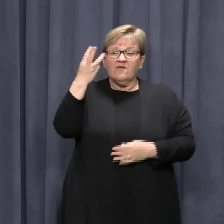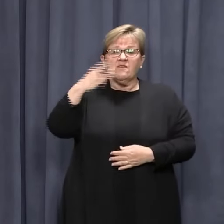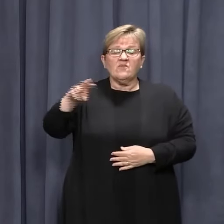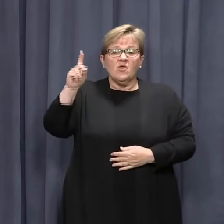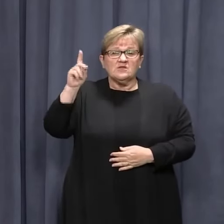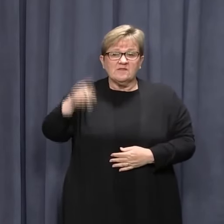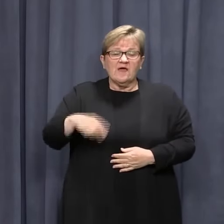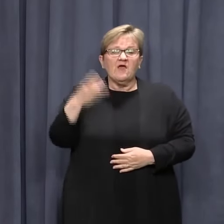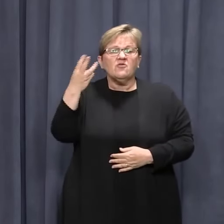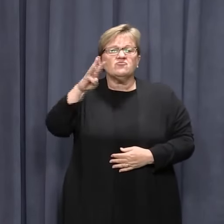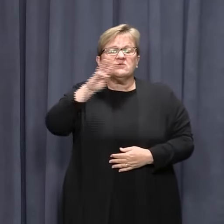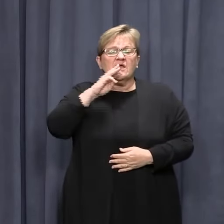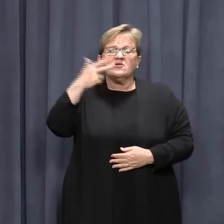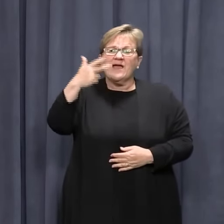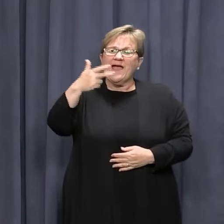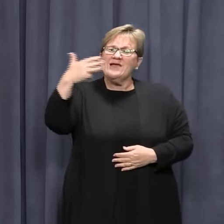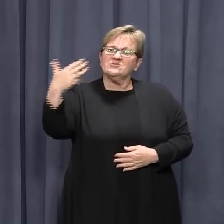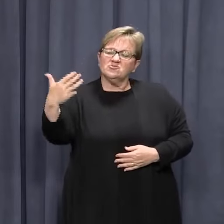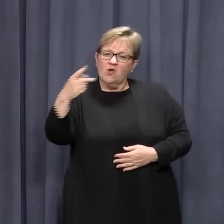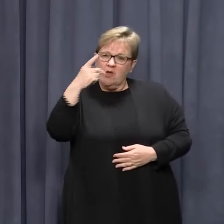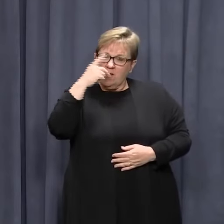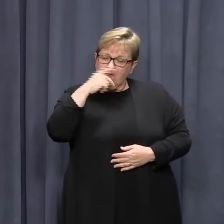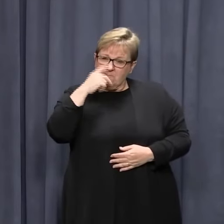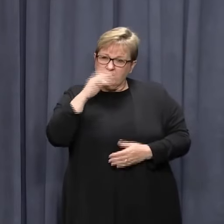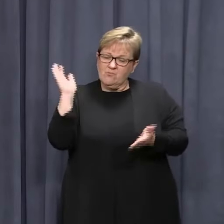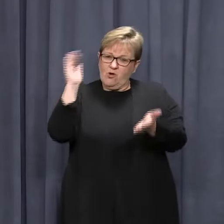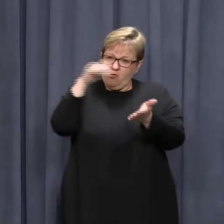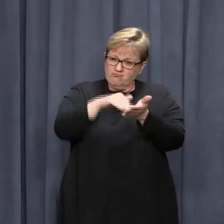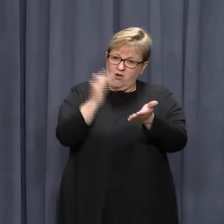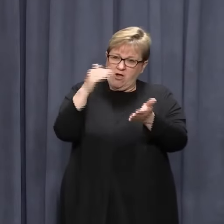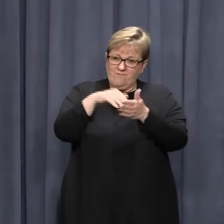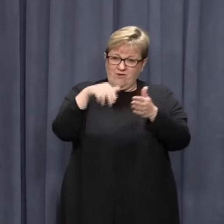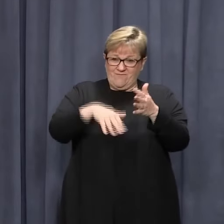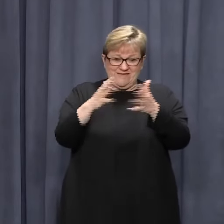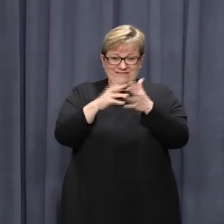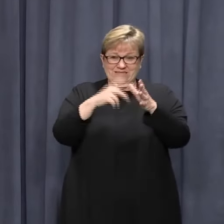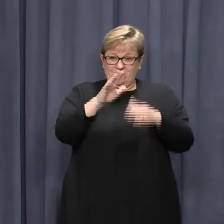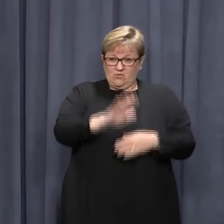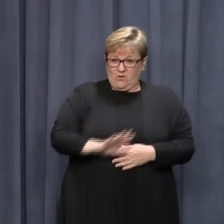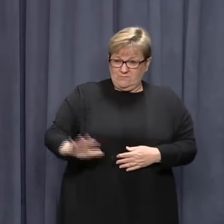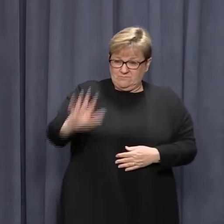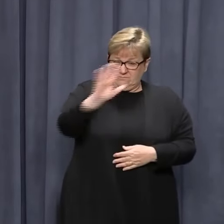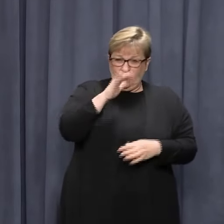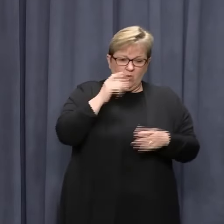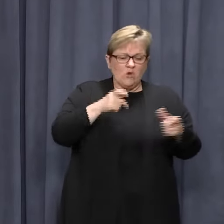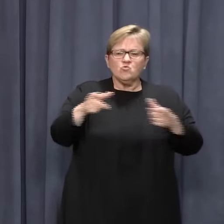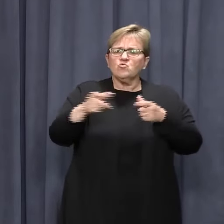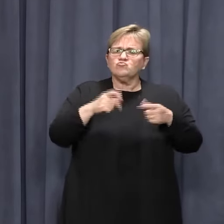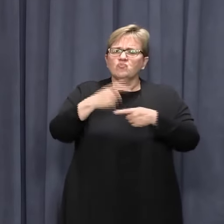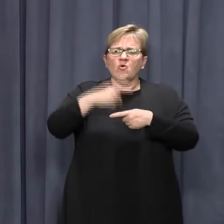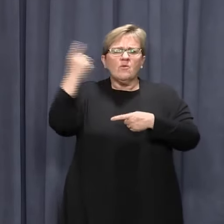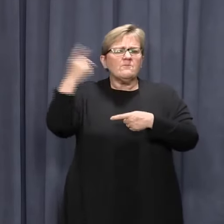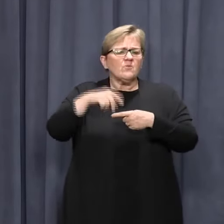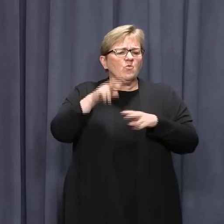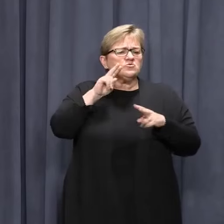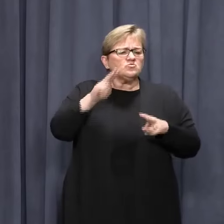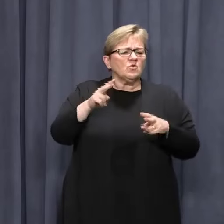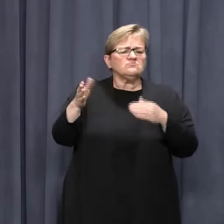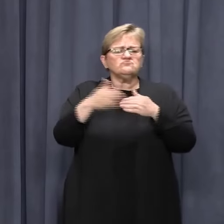,389 interstate arrivals in total under the controlled border regime,